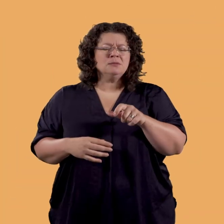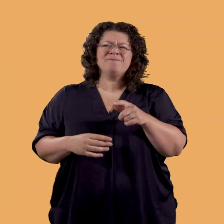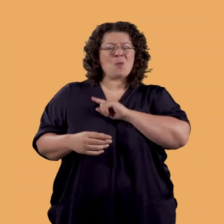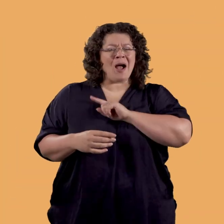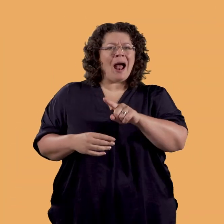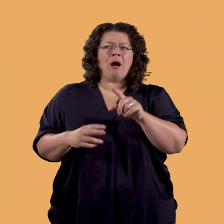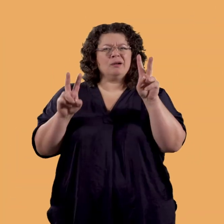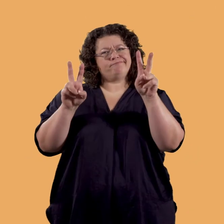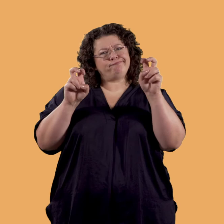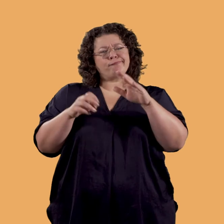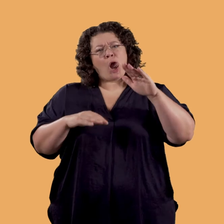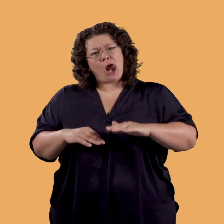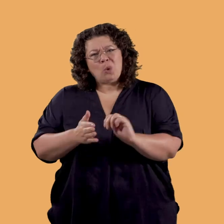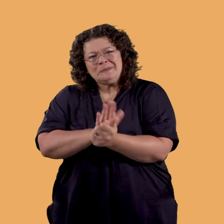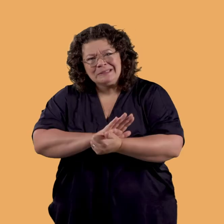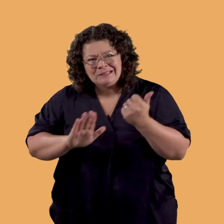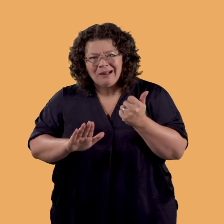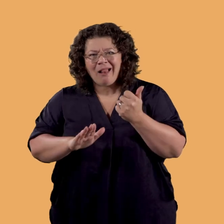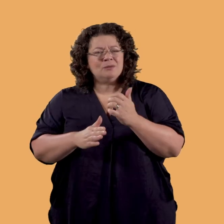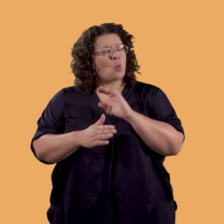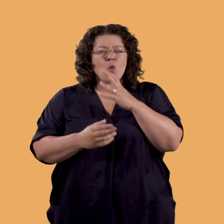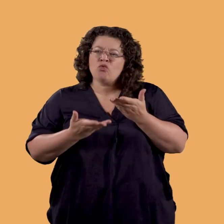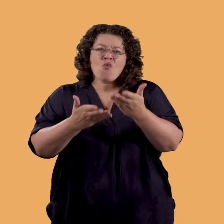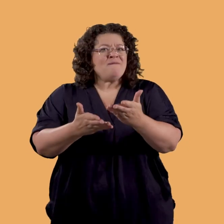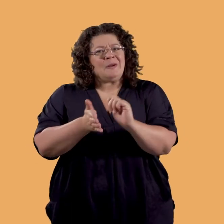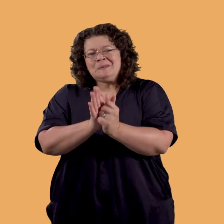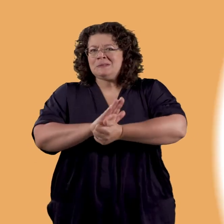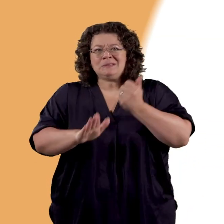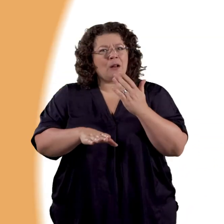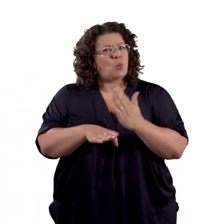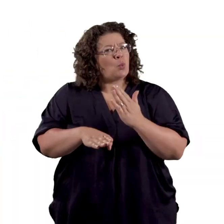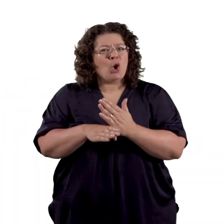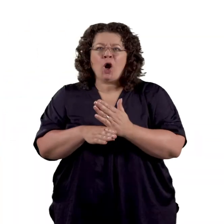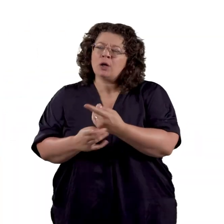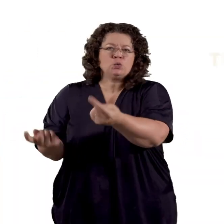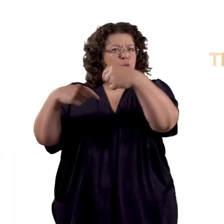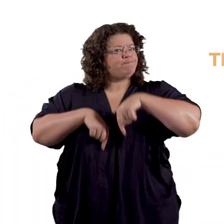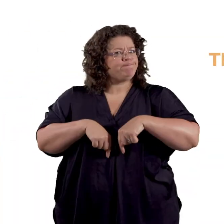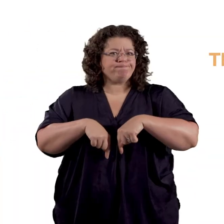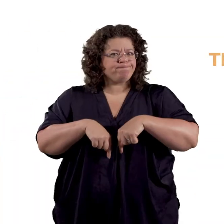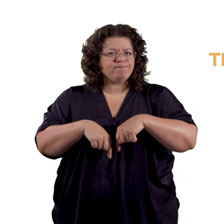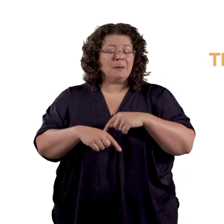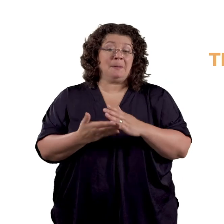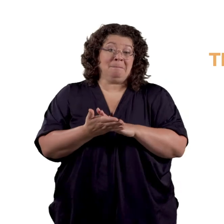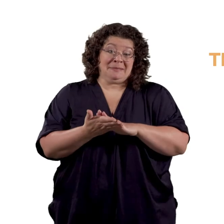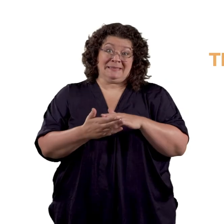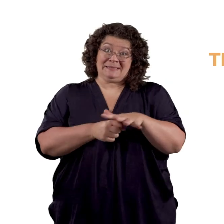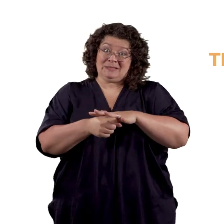skilled won't be offered the skilled worker route to immigration. This situation may make it more difficult in the future to employ